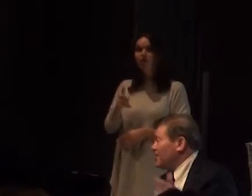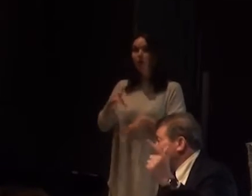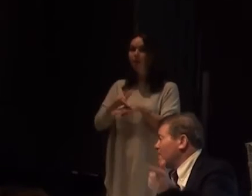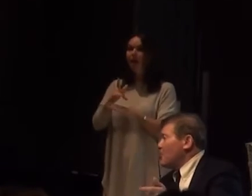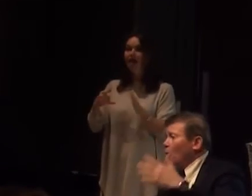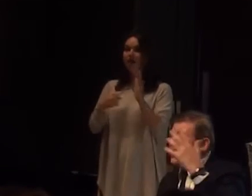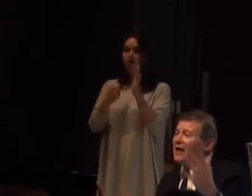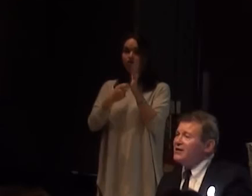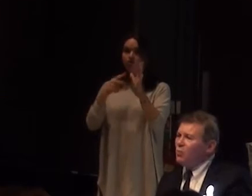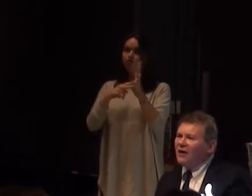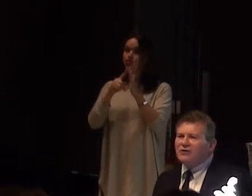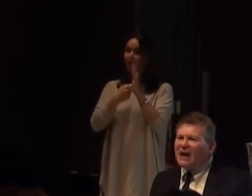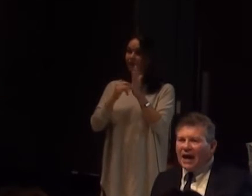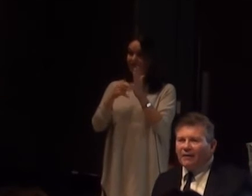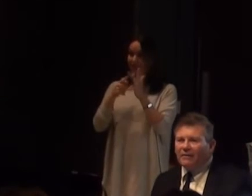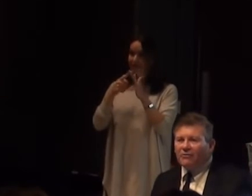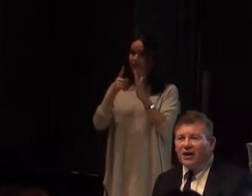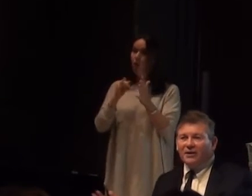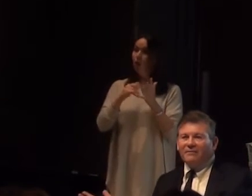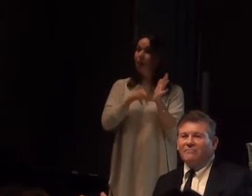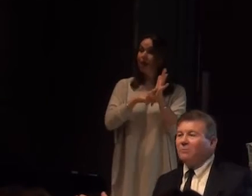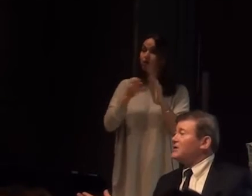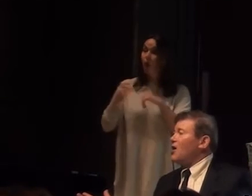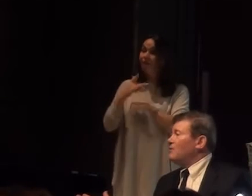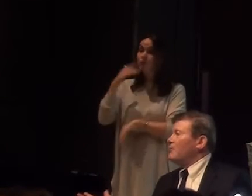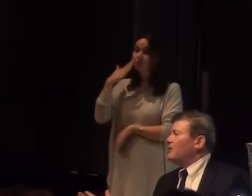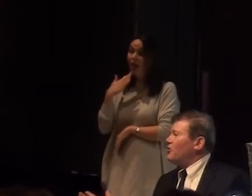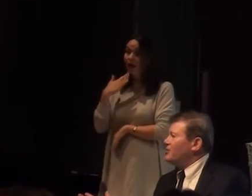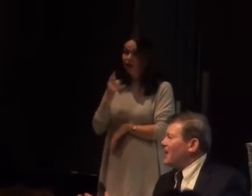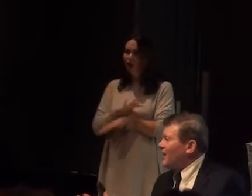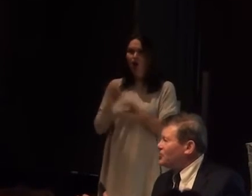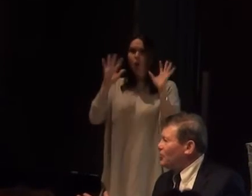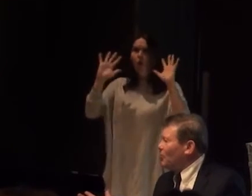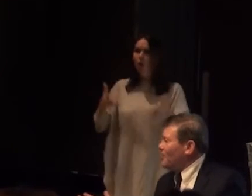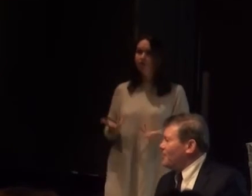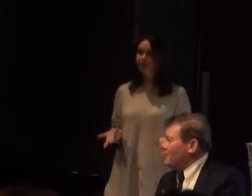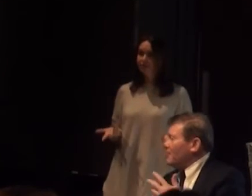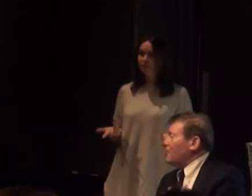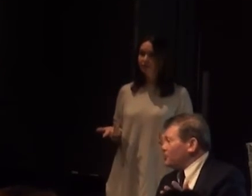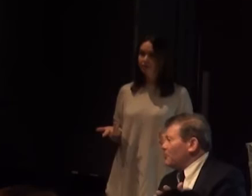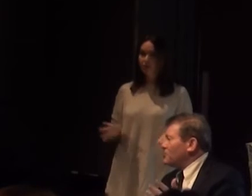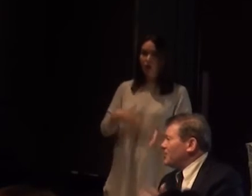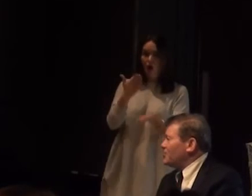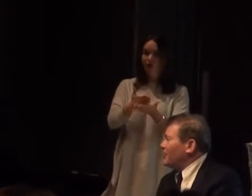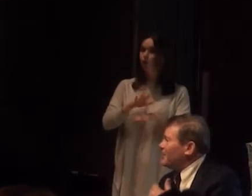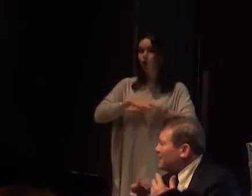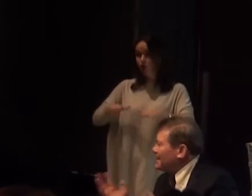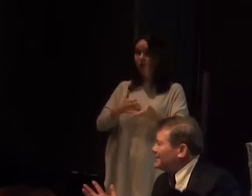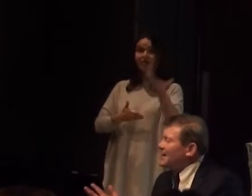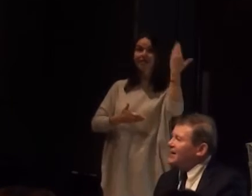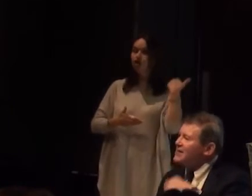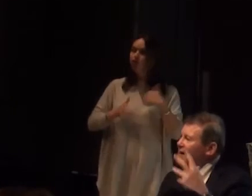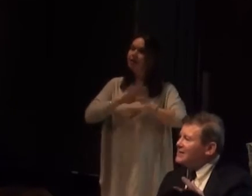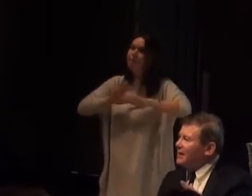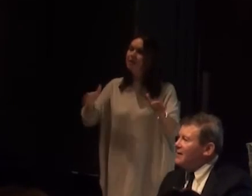Travesties where Lenin's wife was black. Great. Nobody worried about that at all. Of course she wasn't historically but